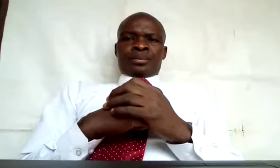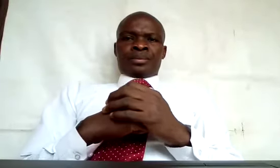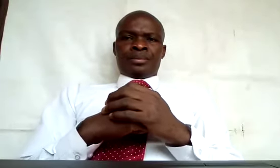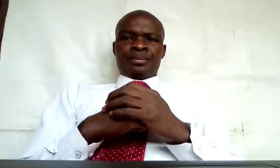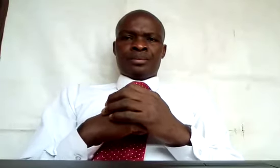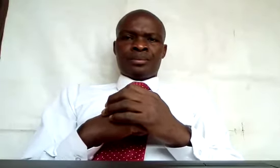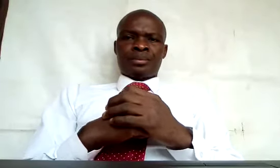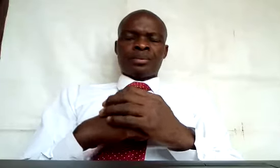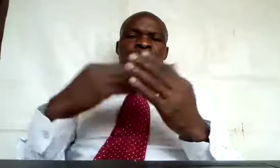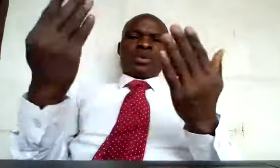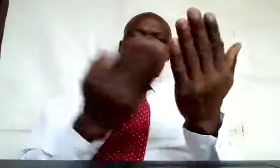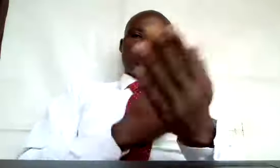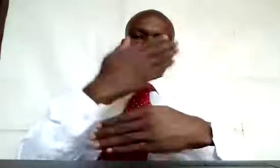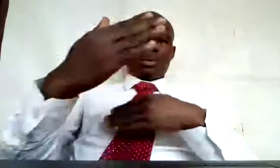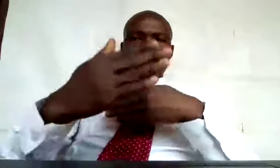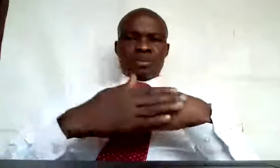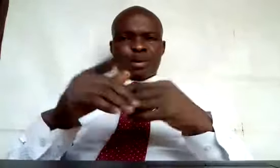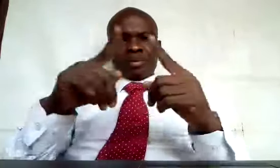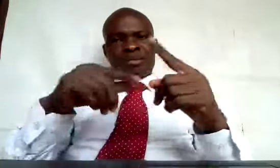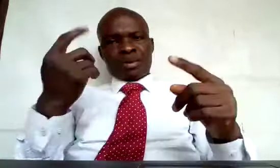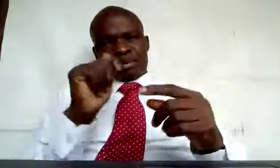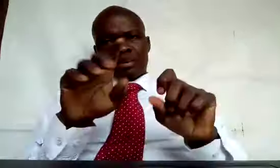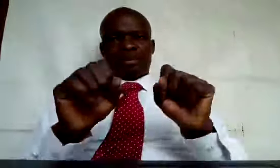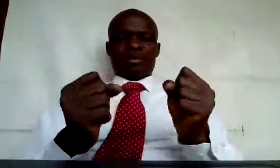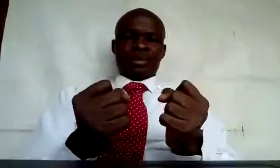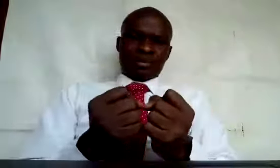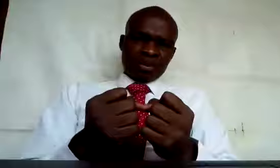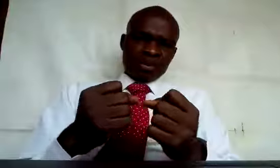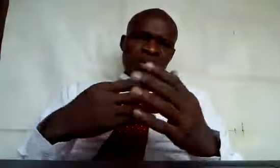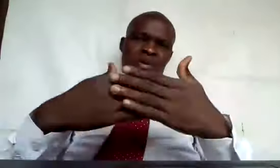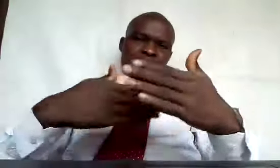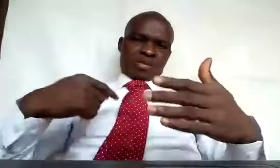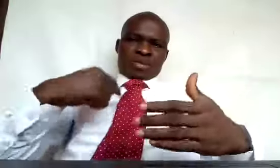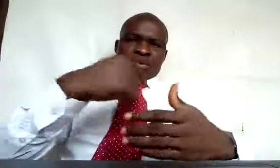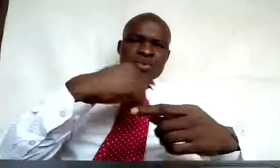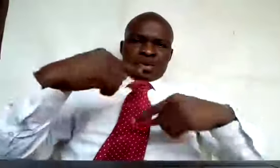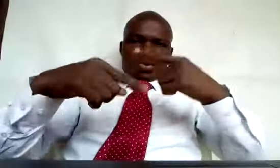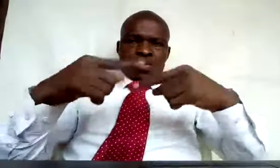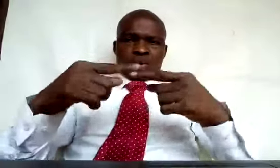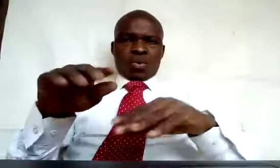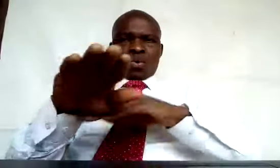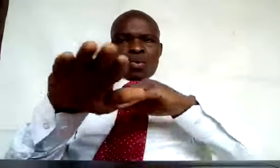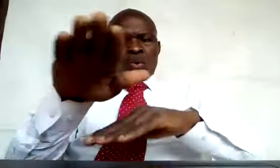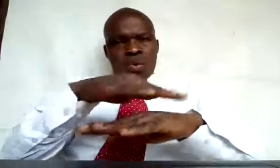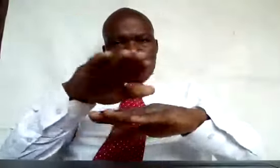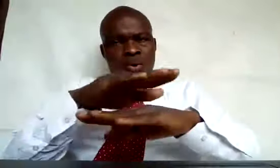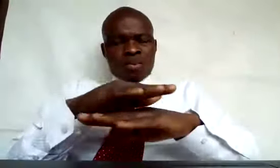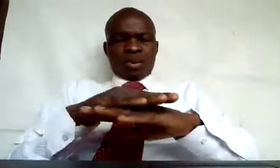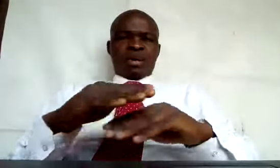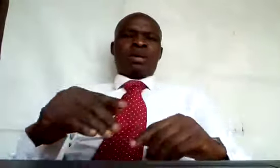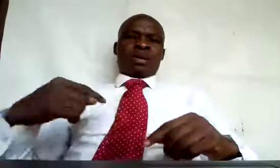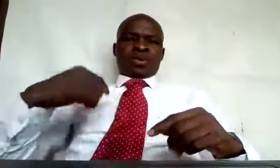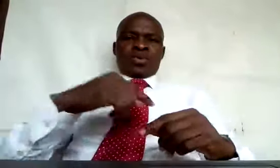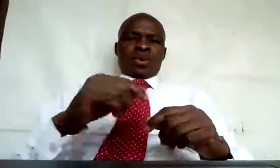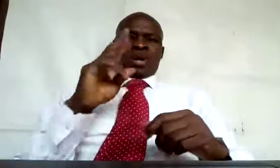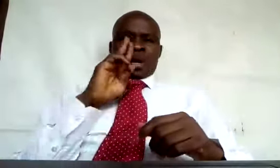Welcome back from the break. Before we went for the break, we're looking at disyllabic